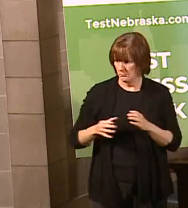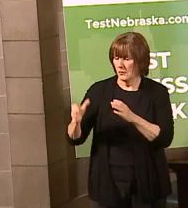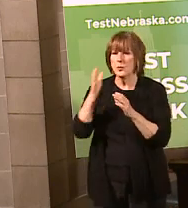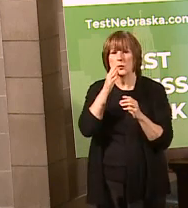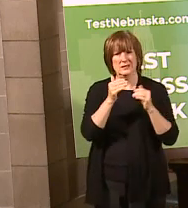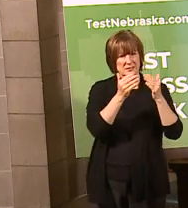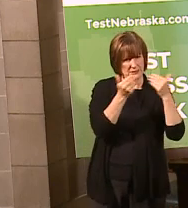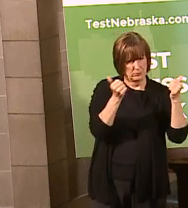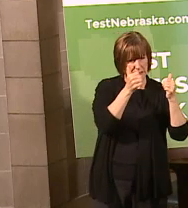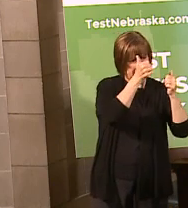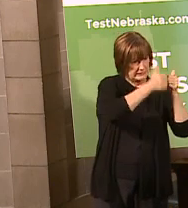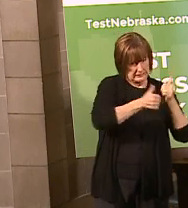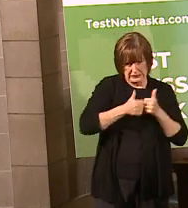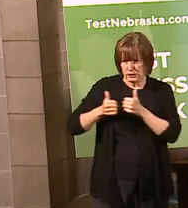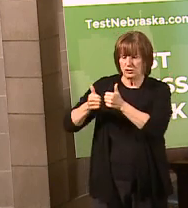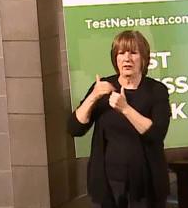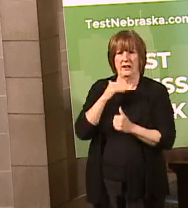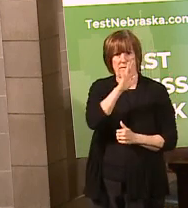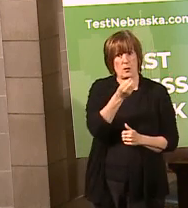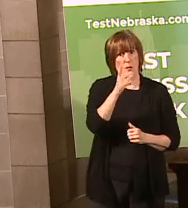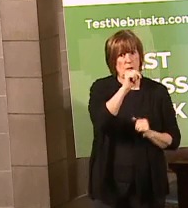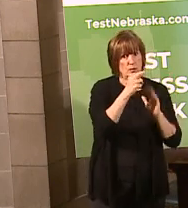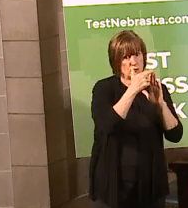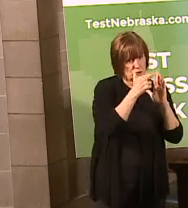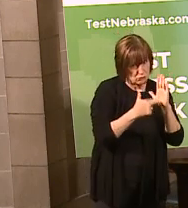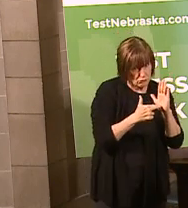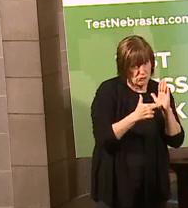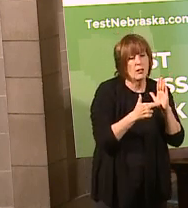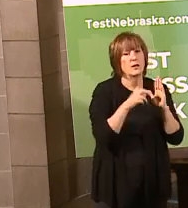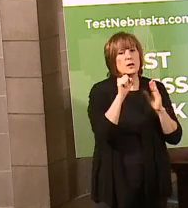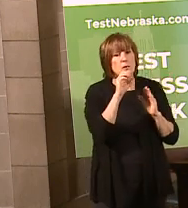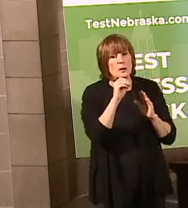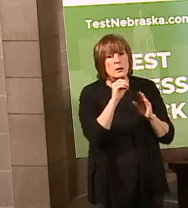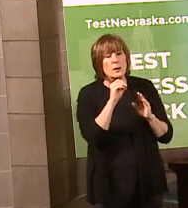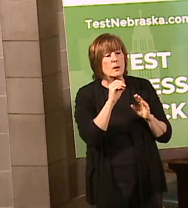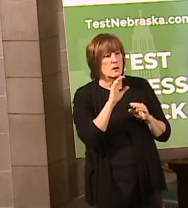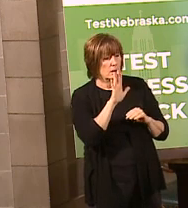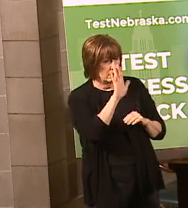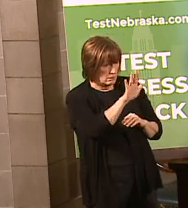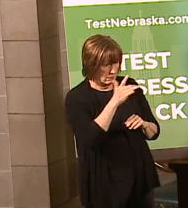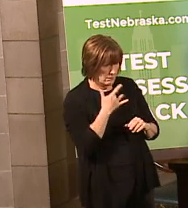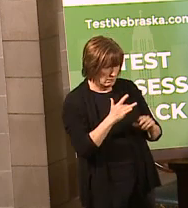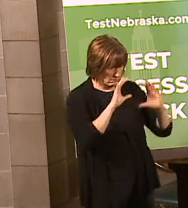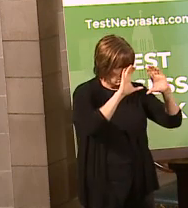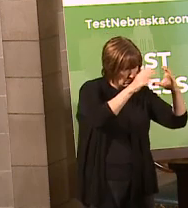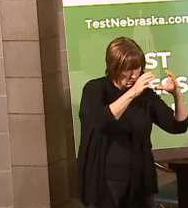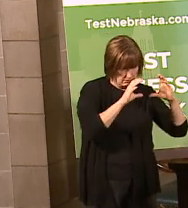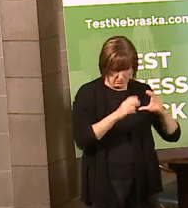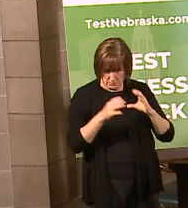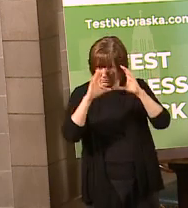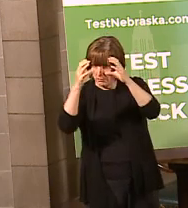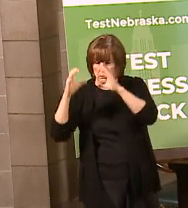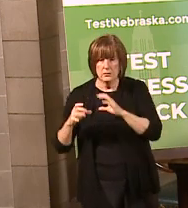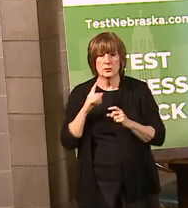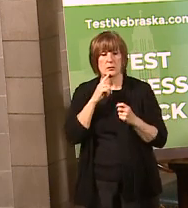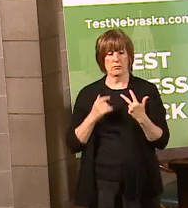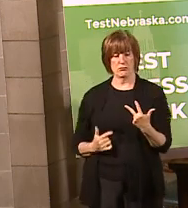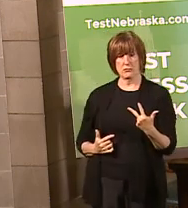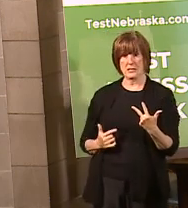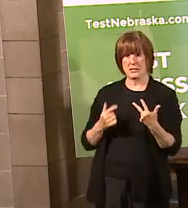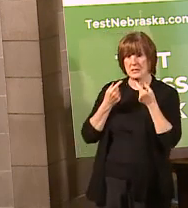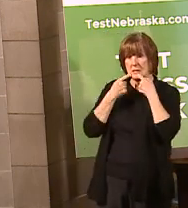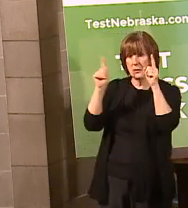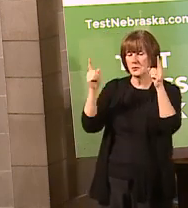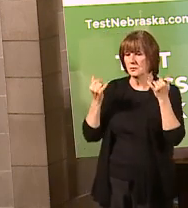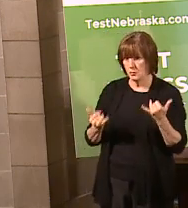measure for each of the public health districts to be able to tailor our response to the geography of the state. And so we have three that we're going to announce today.